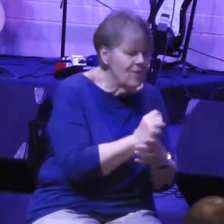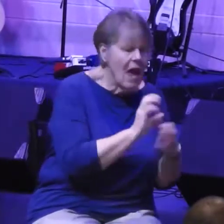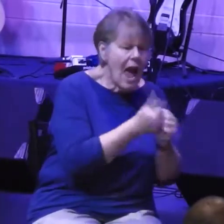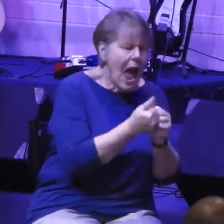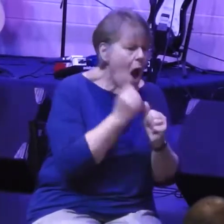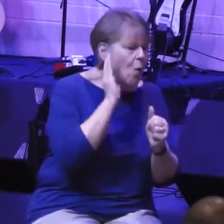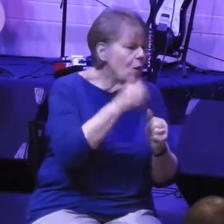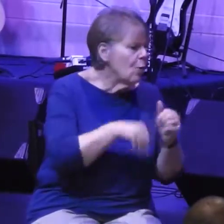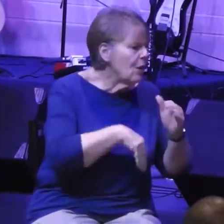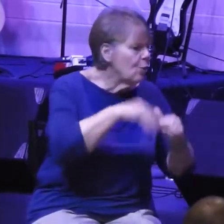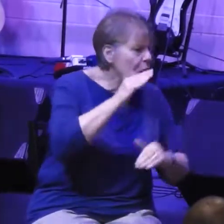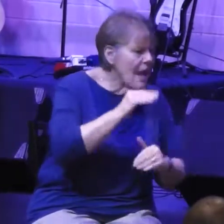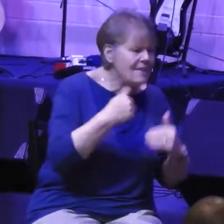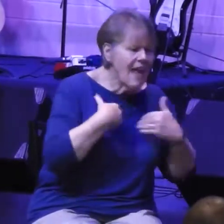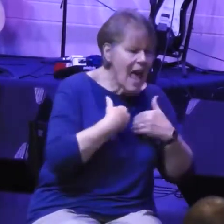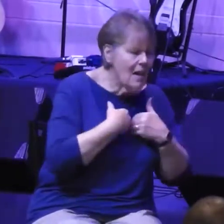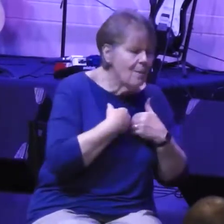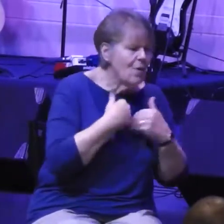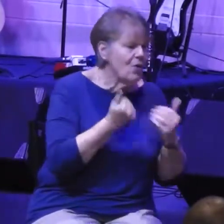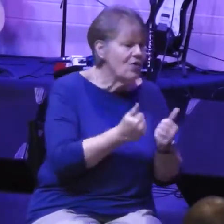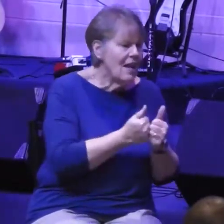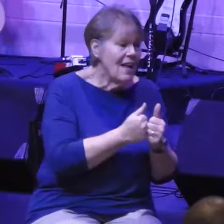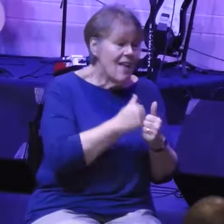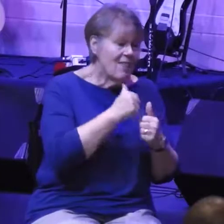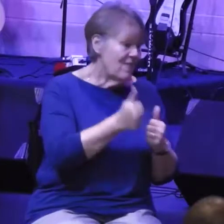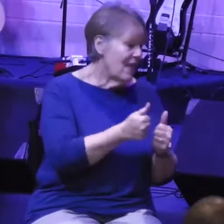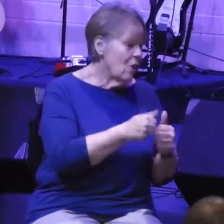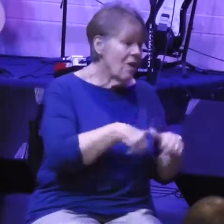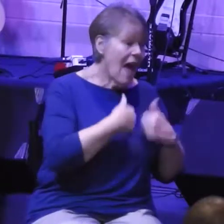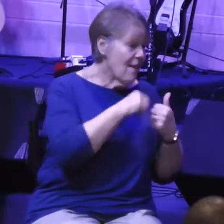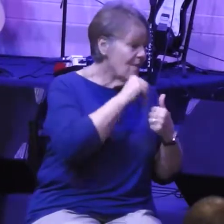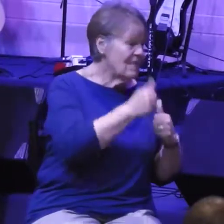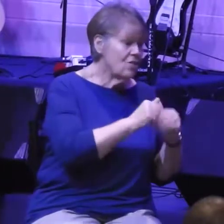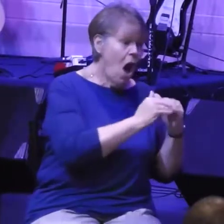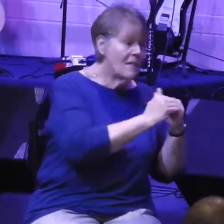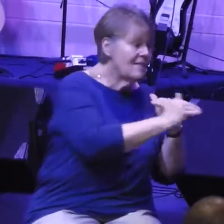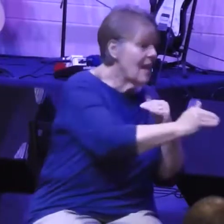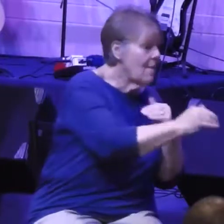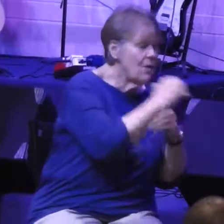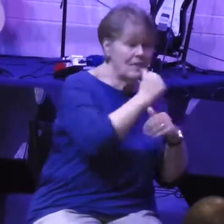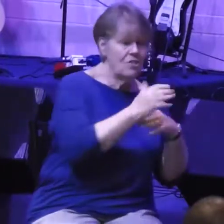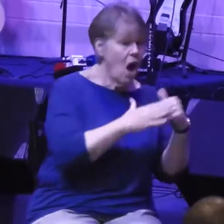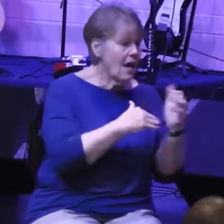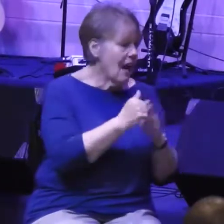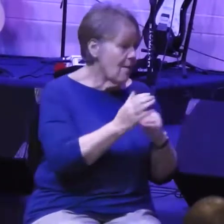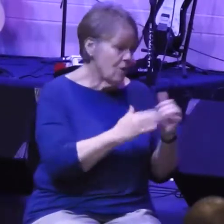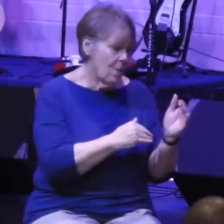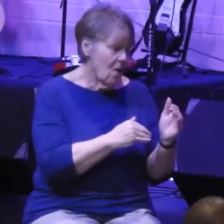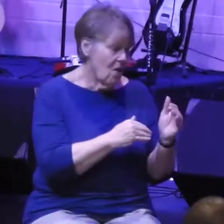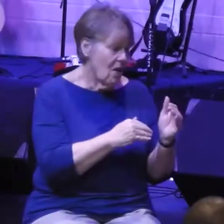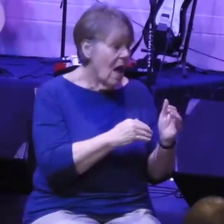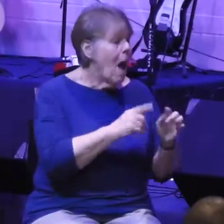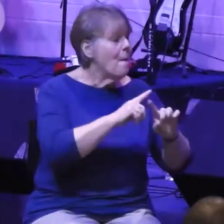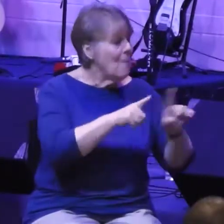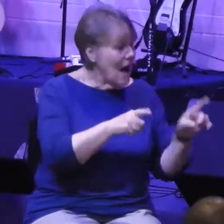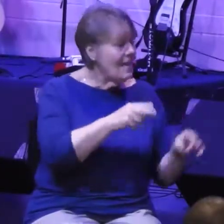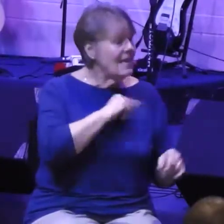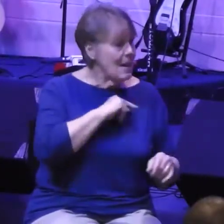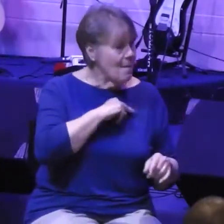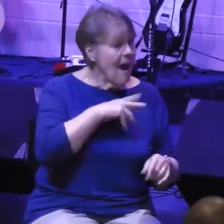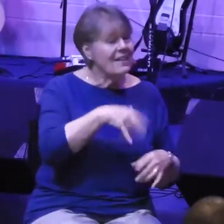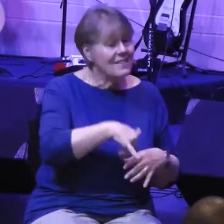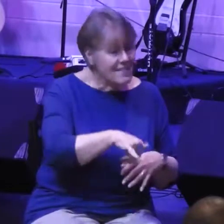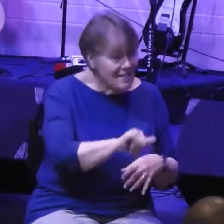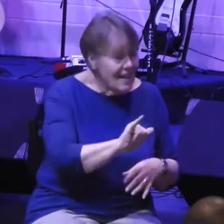Everything is sort of brand new, unstable, unfamiliar, and yet still Nehemiah manages to get all of